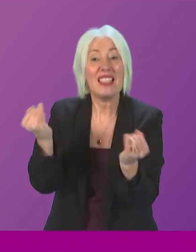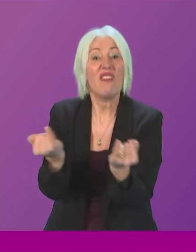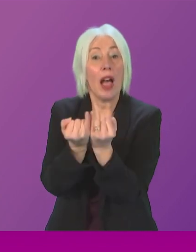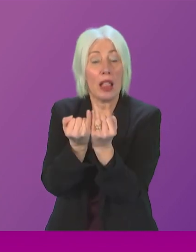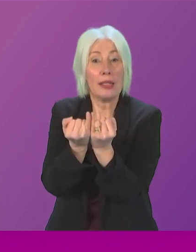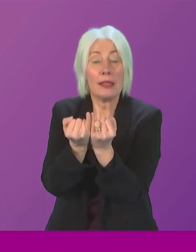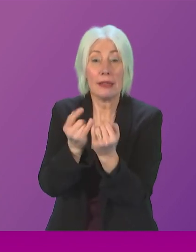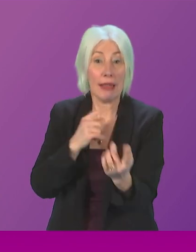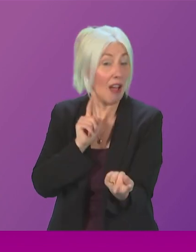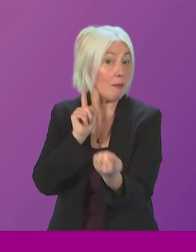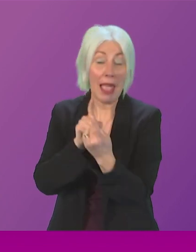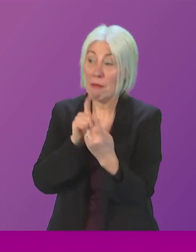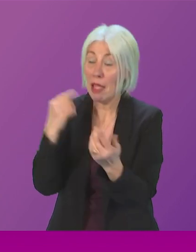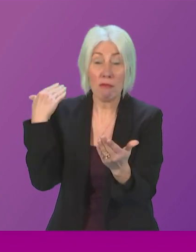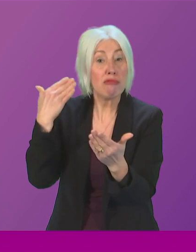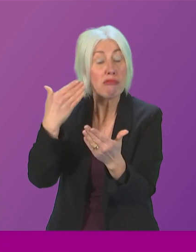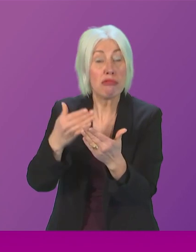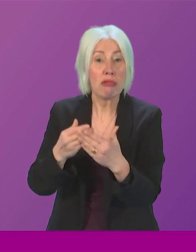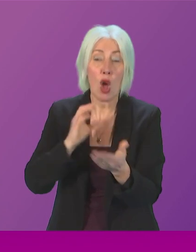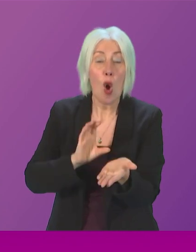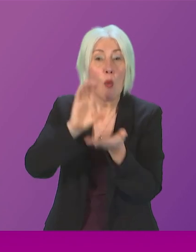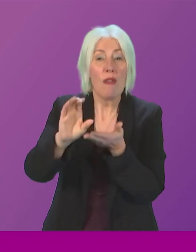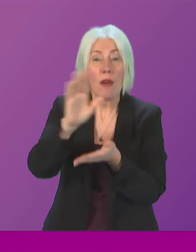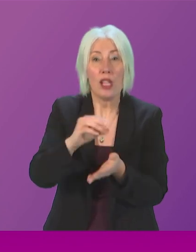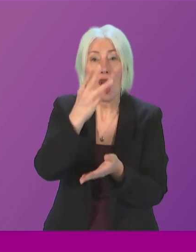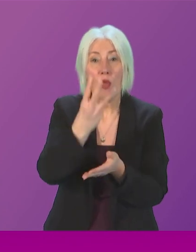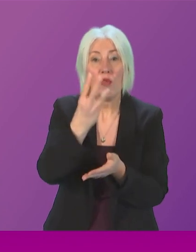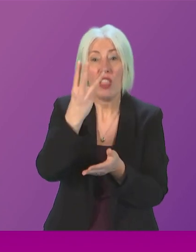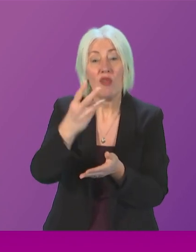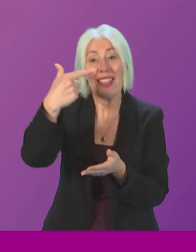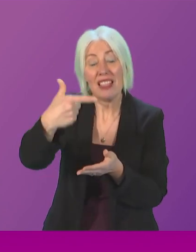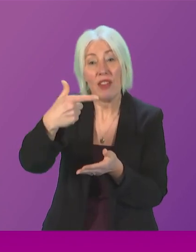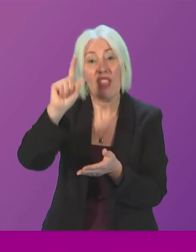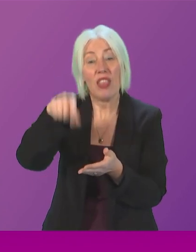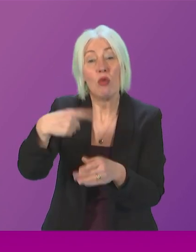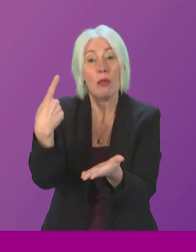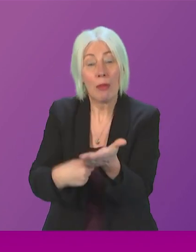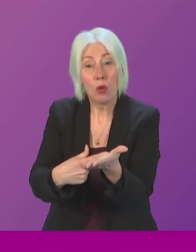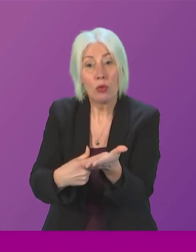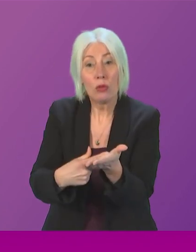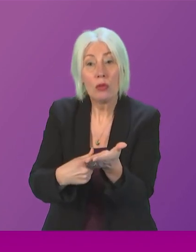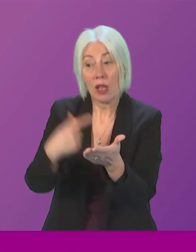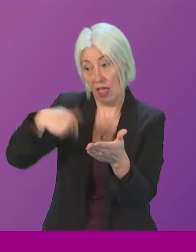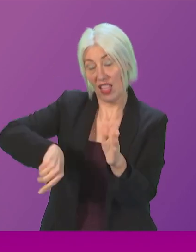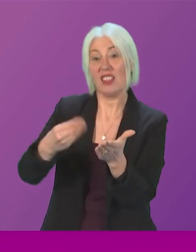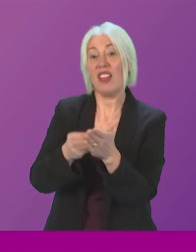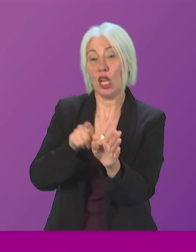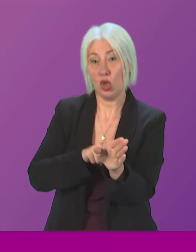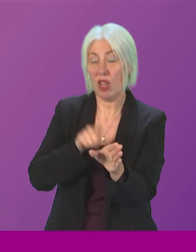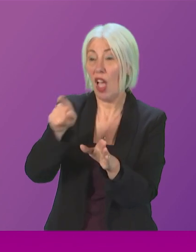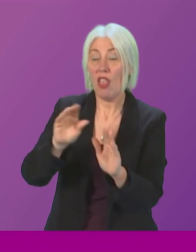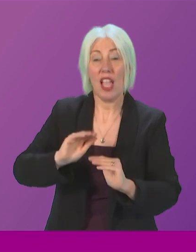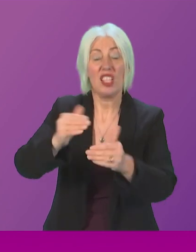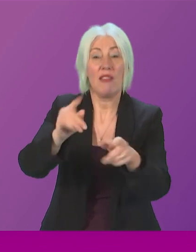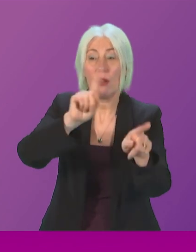a number of times over the years we fund them to the tune of £337,000 in terms of this financial year and they deliver a variety